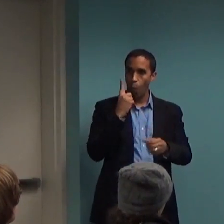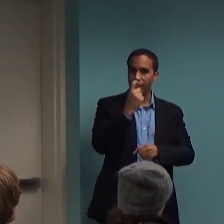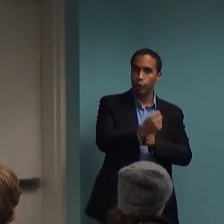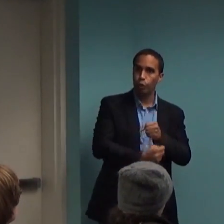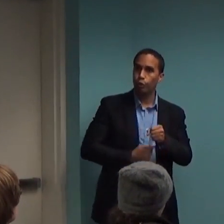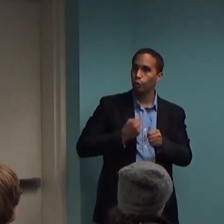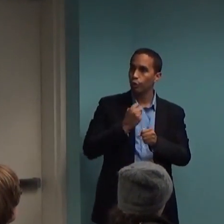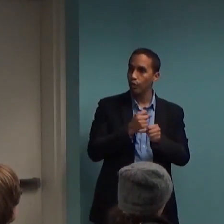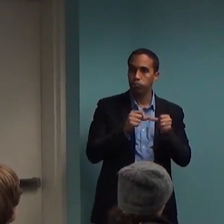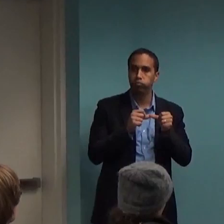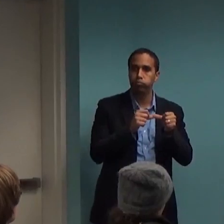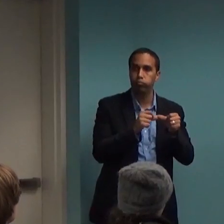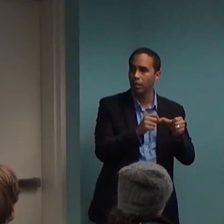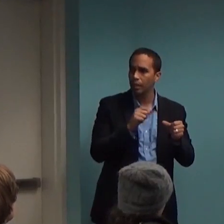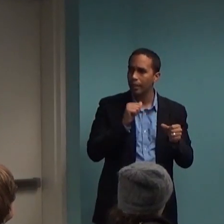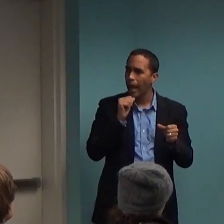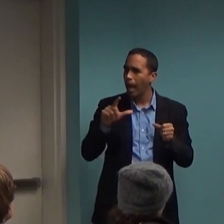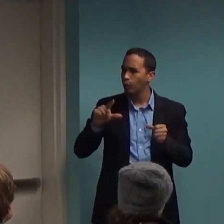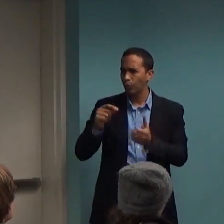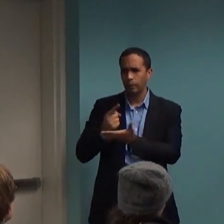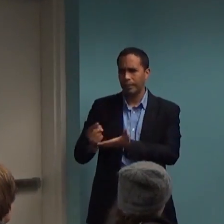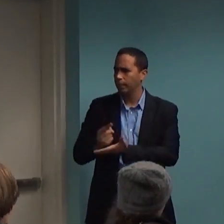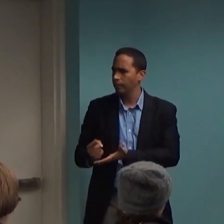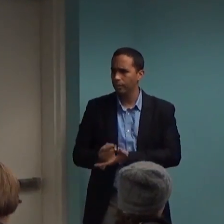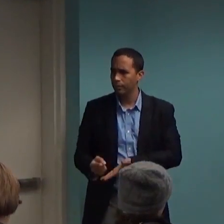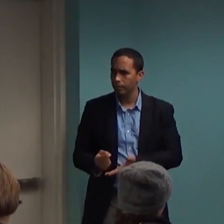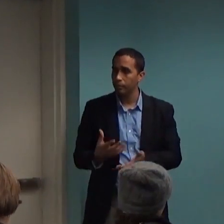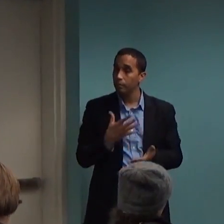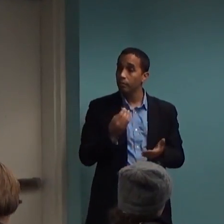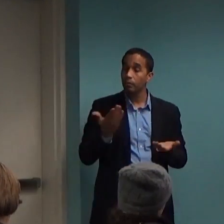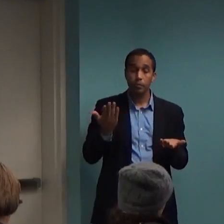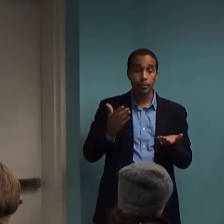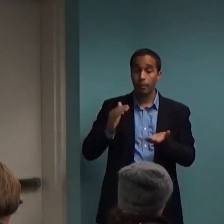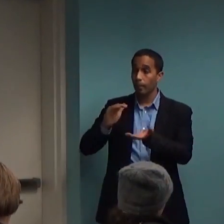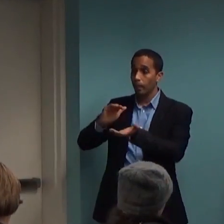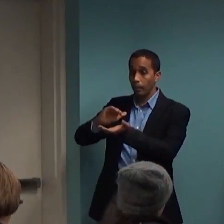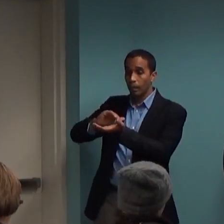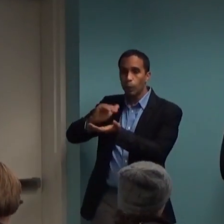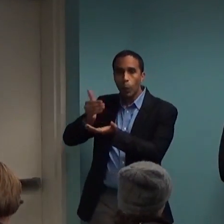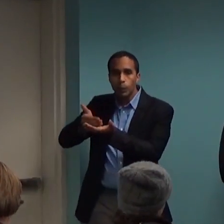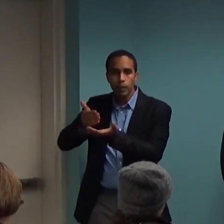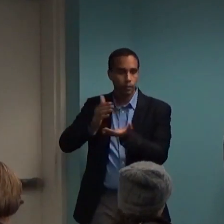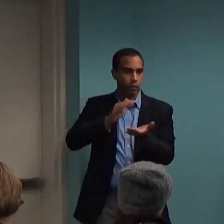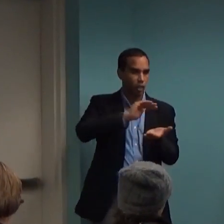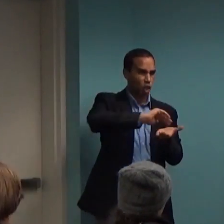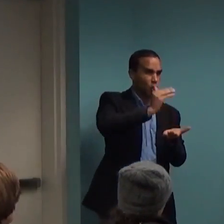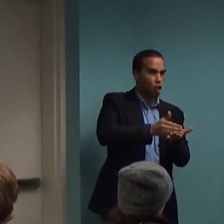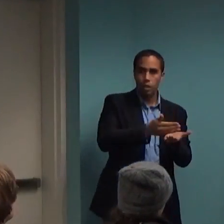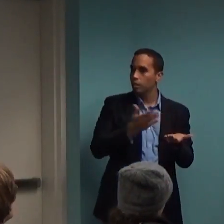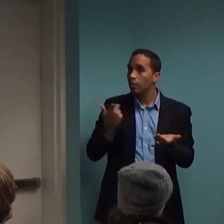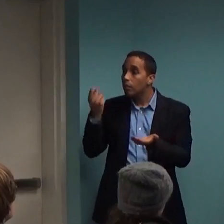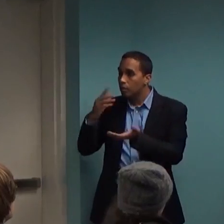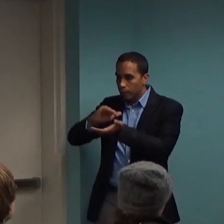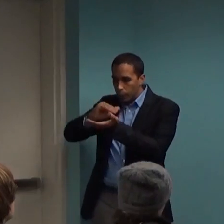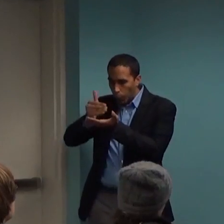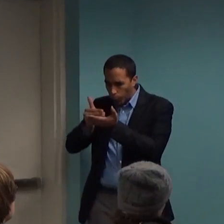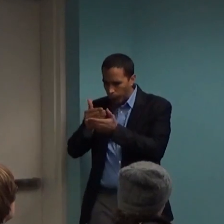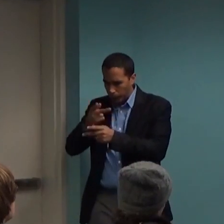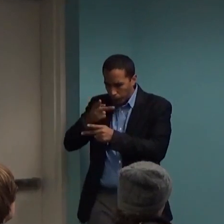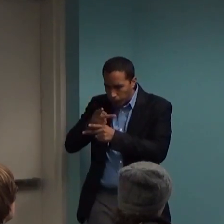Excuse me. The dosing that you would get if you were in a clinical trial is very controlled, very carefully controlled, and you're evaluated usually